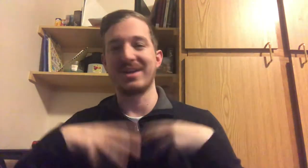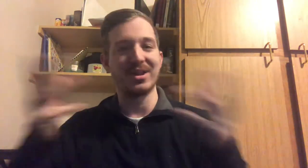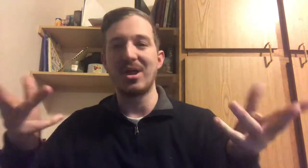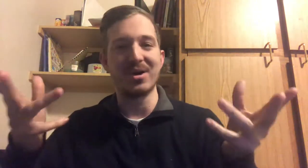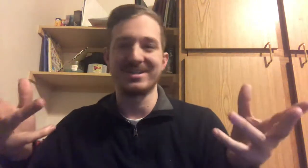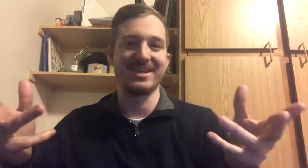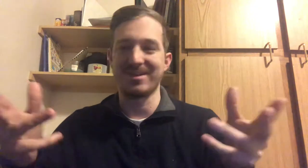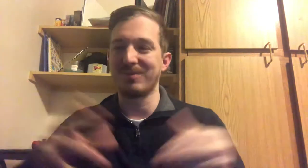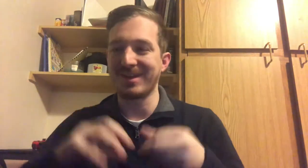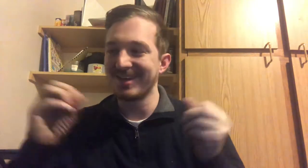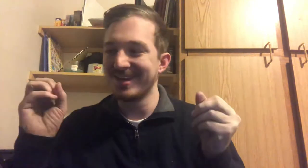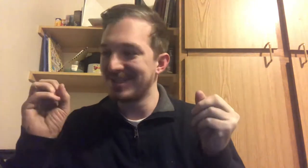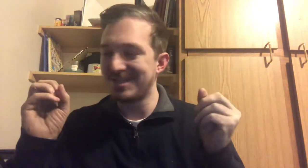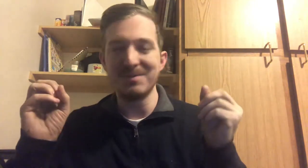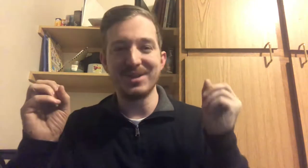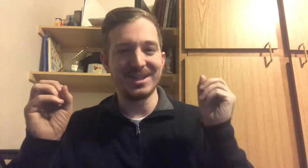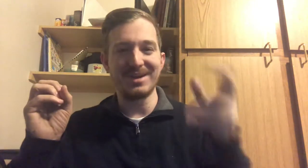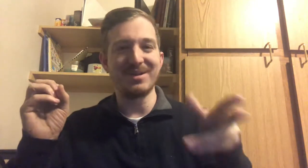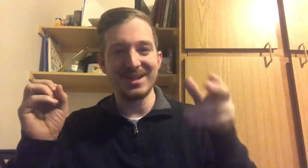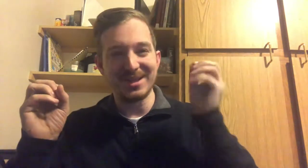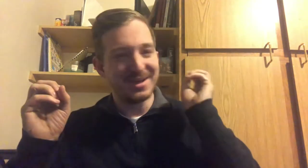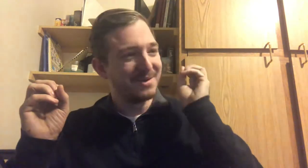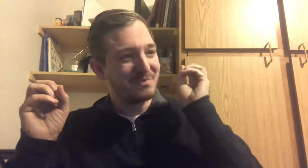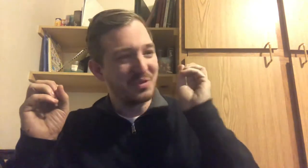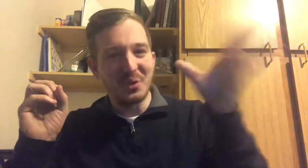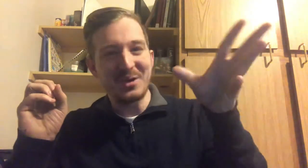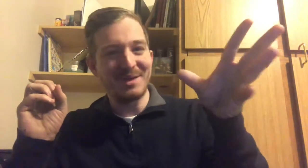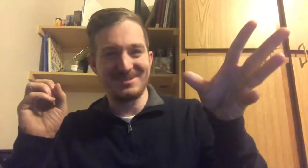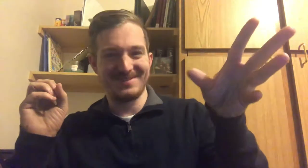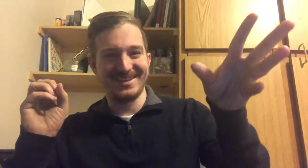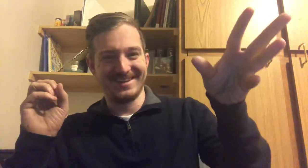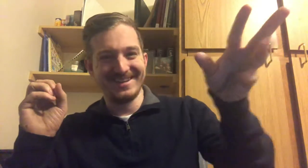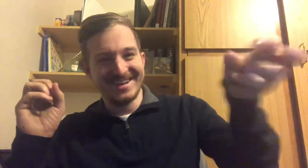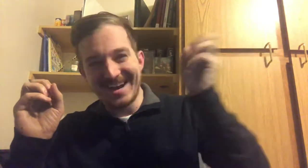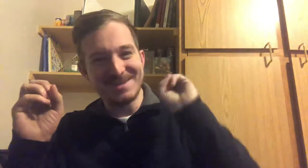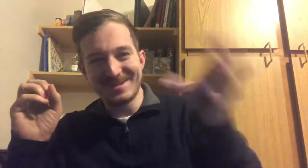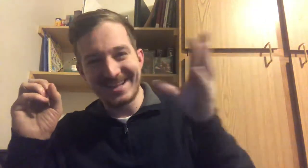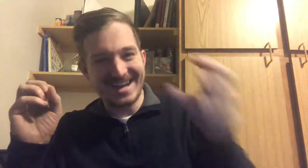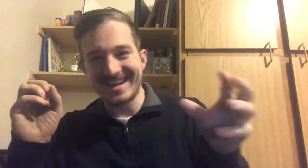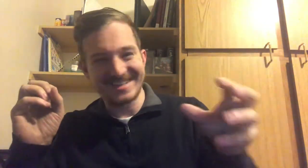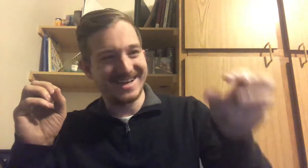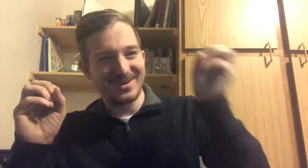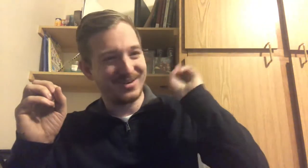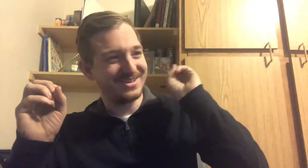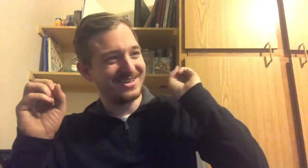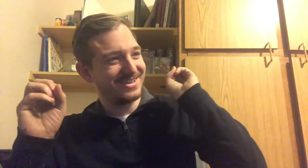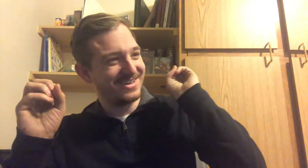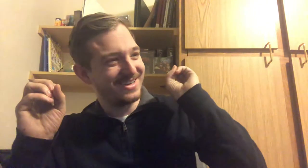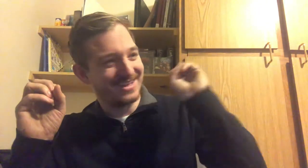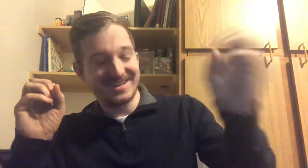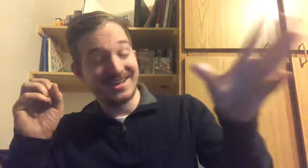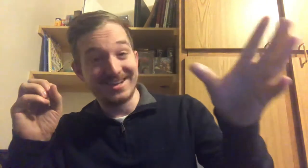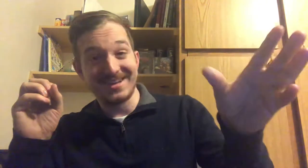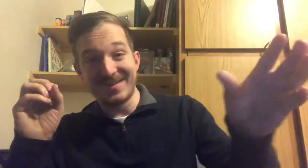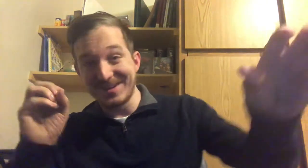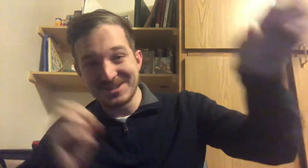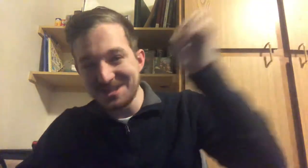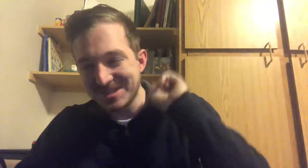get along together. But, like, she would literally look up to me, I'd be, like, acting out King David, and she'd just